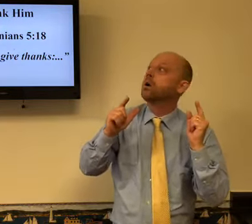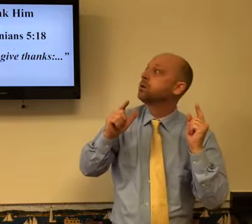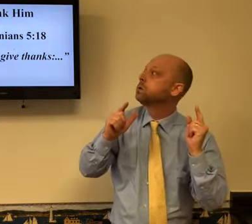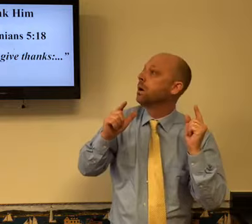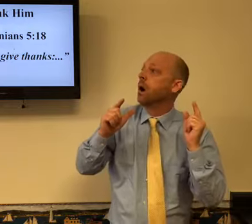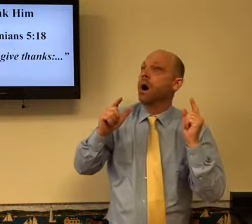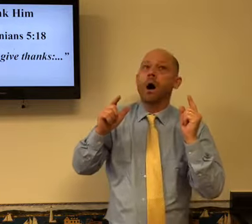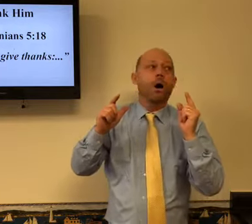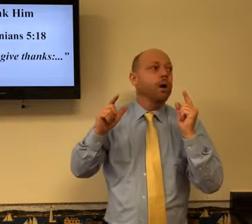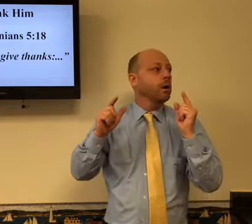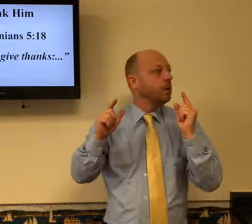every day.